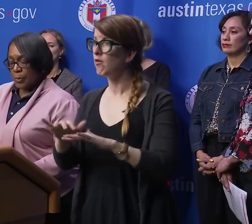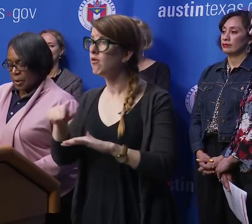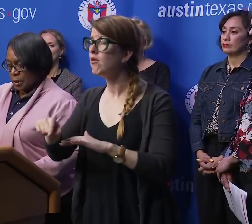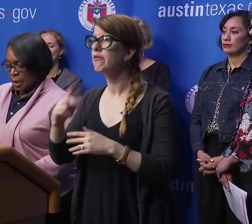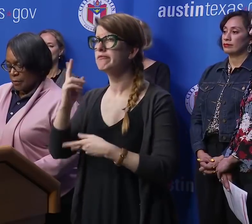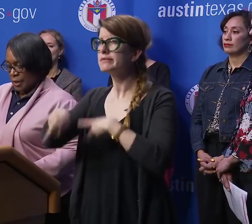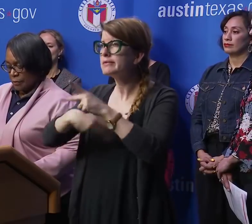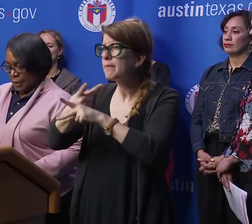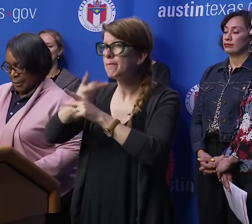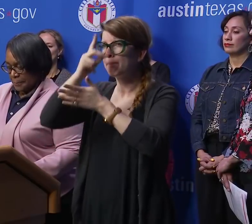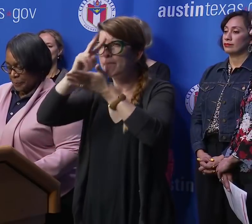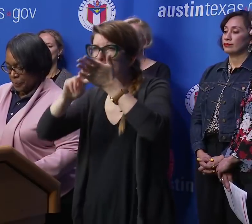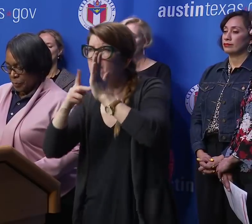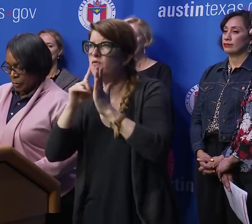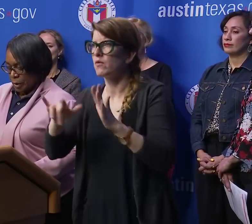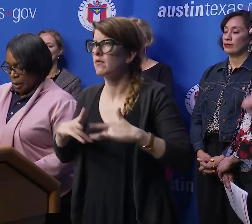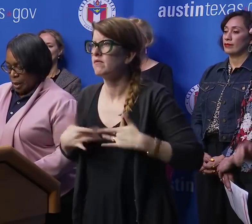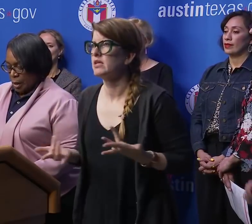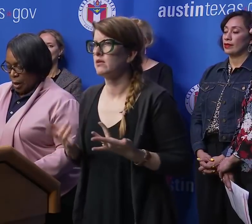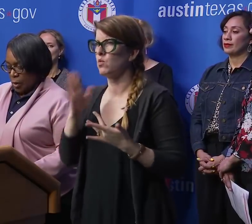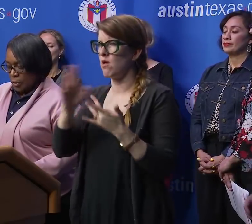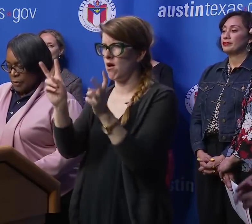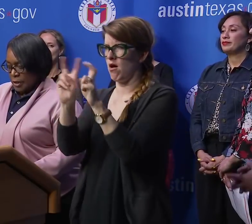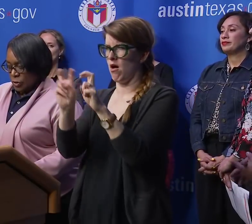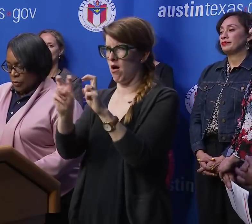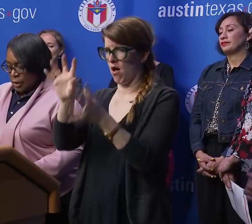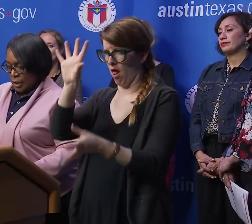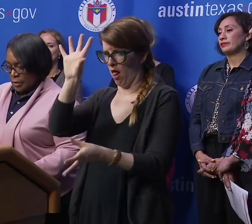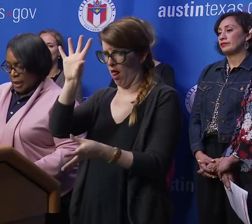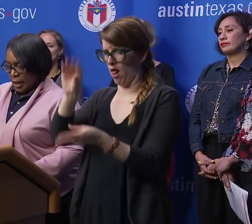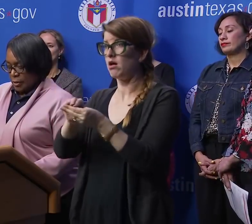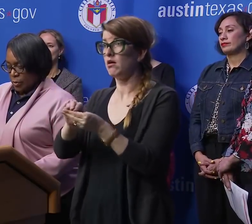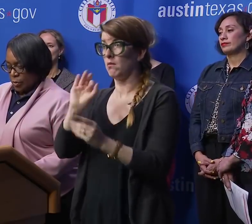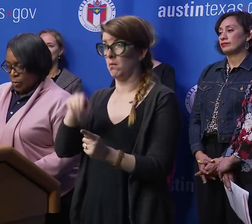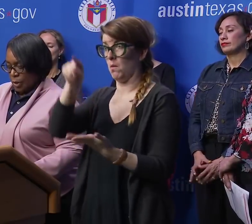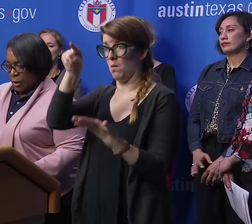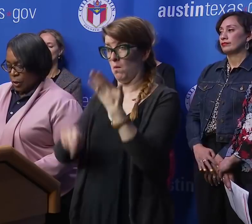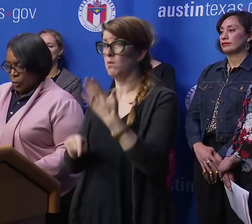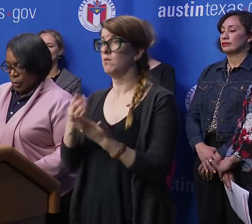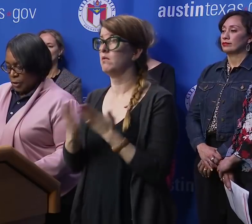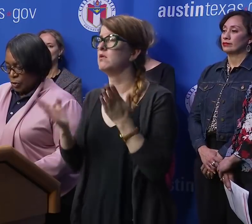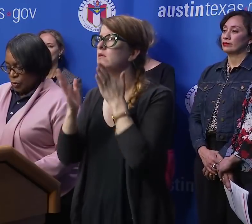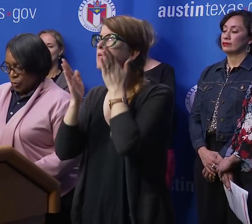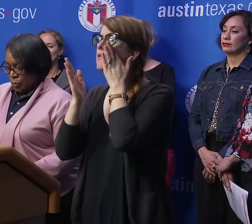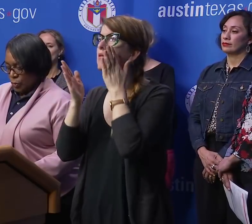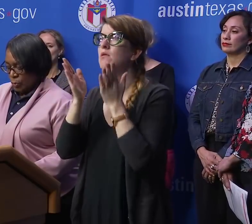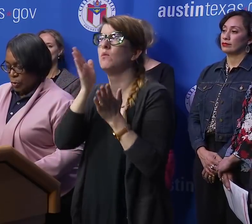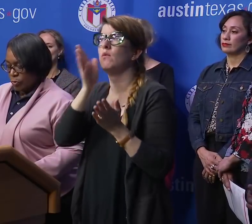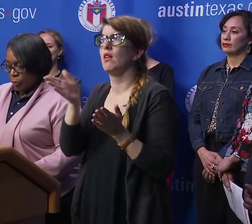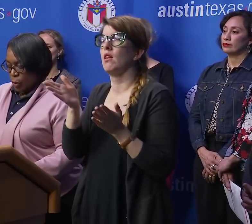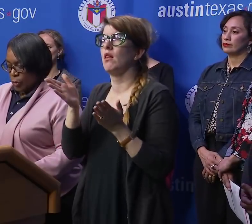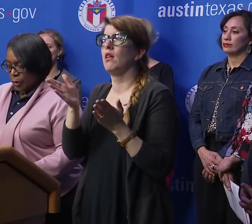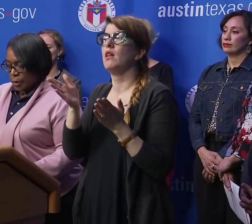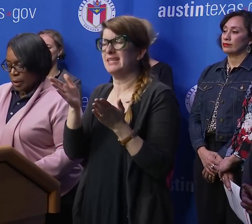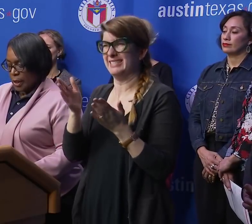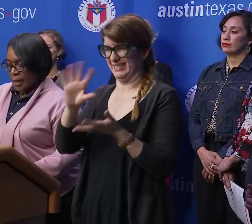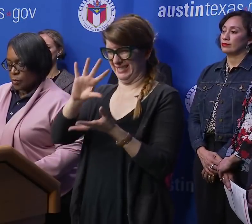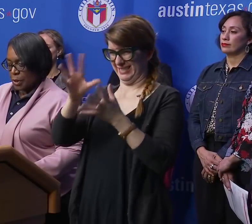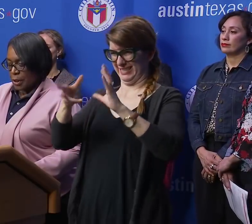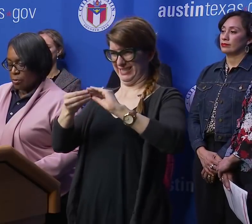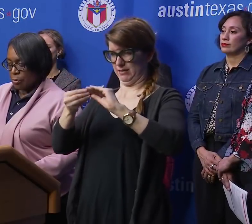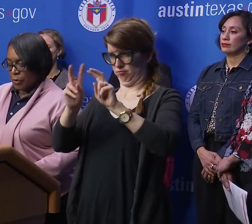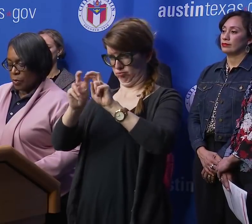and purpose of the event. All of these are things that we are going to move forward